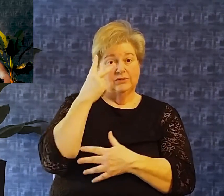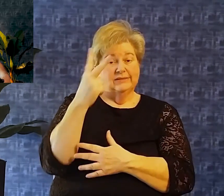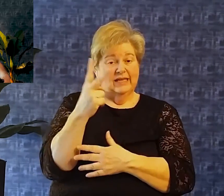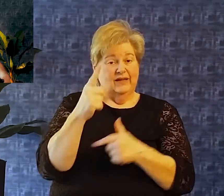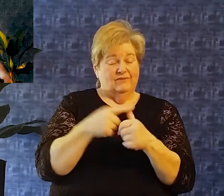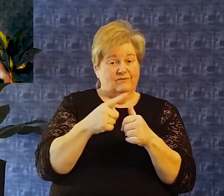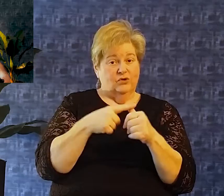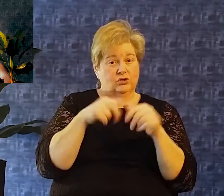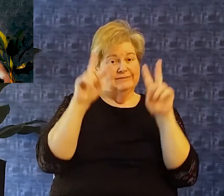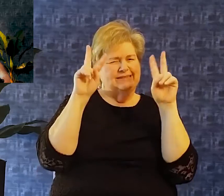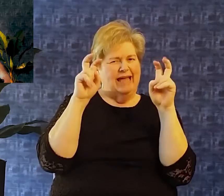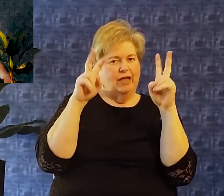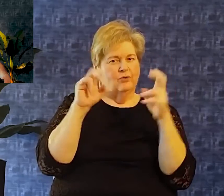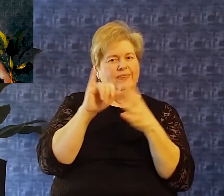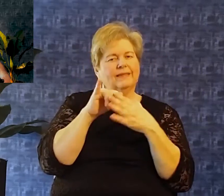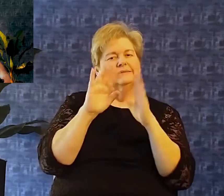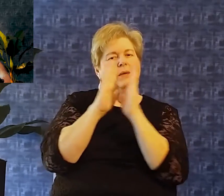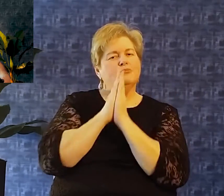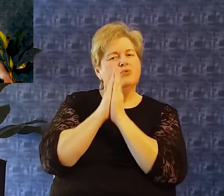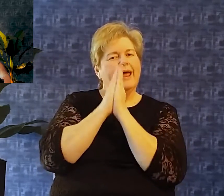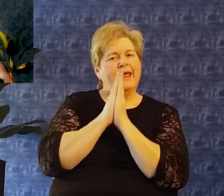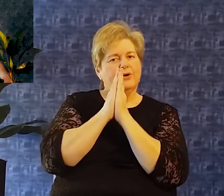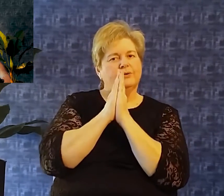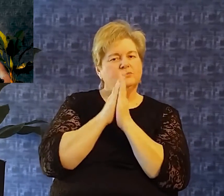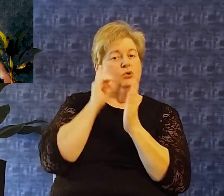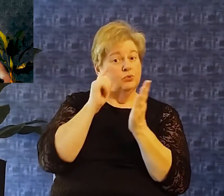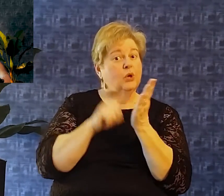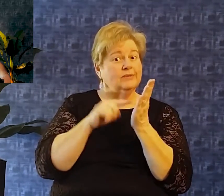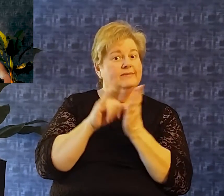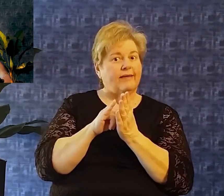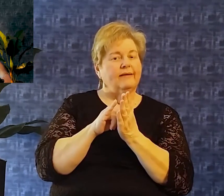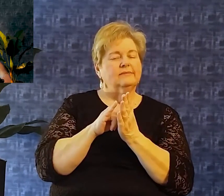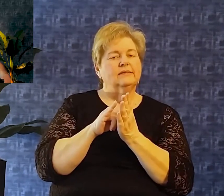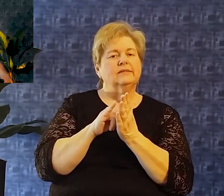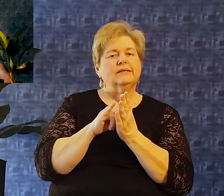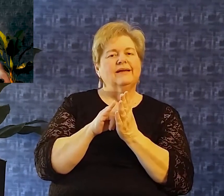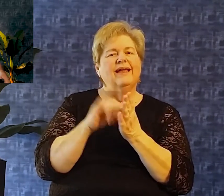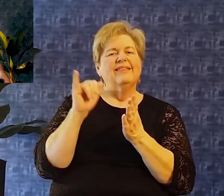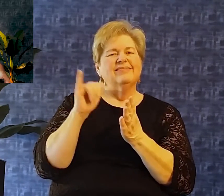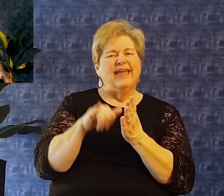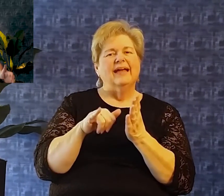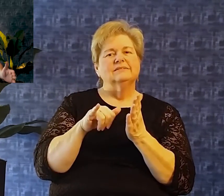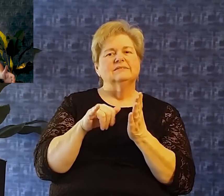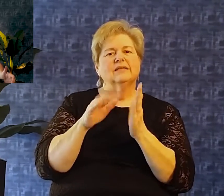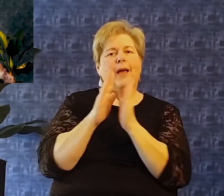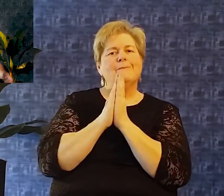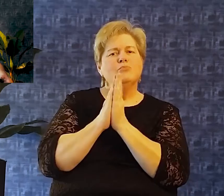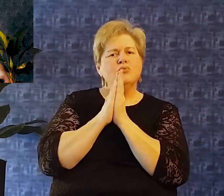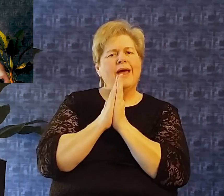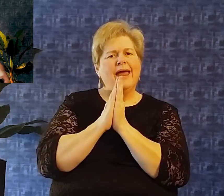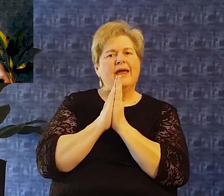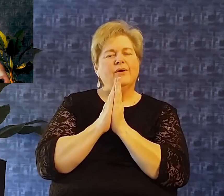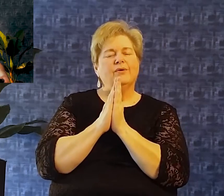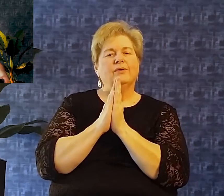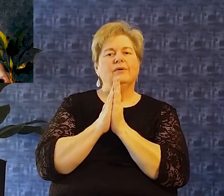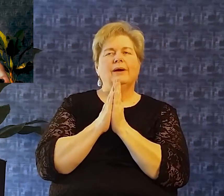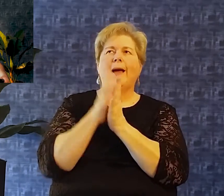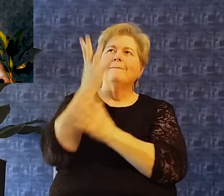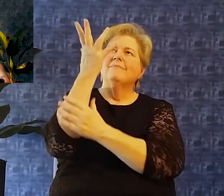designated prayer a petition A plea before god a prayer of david David